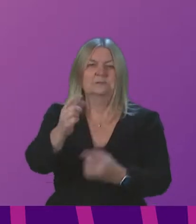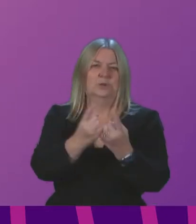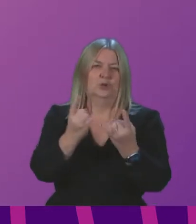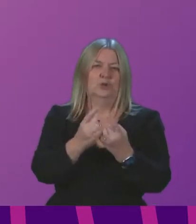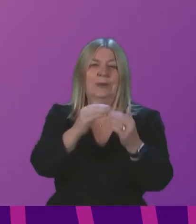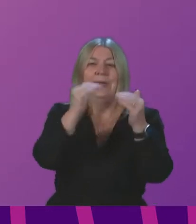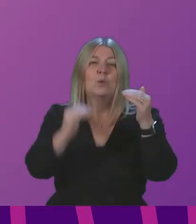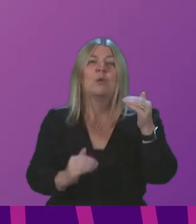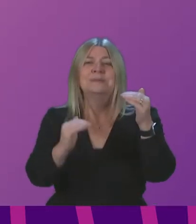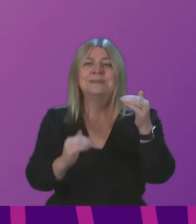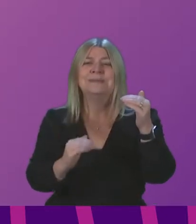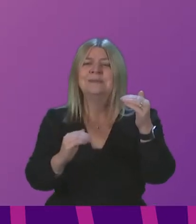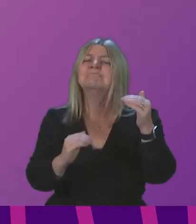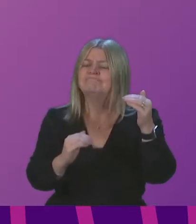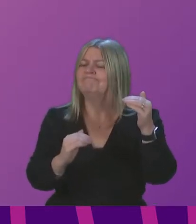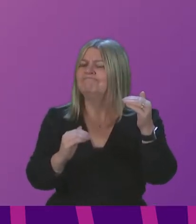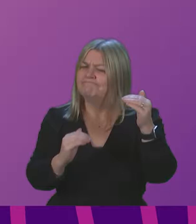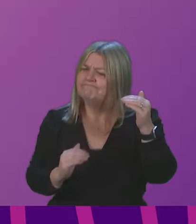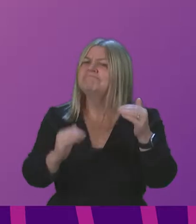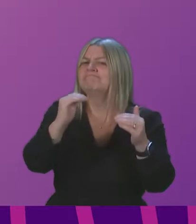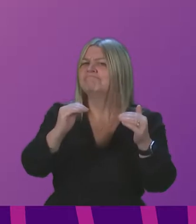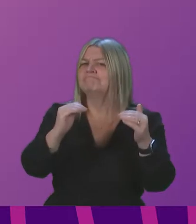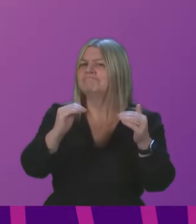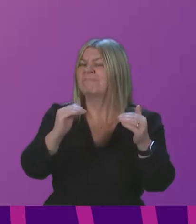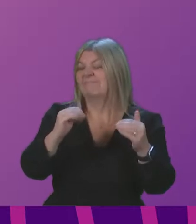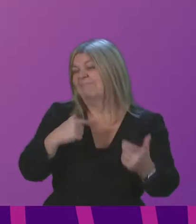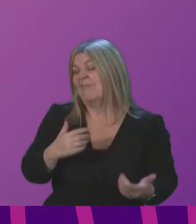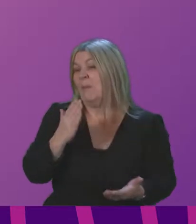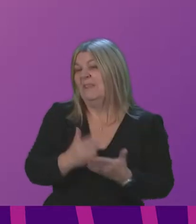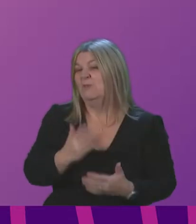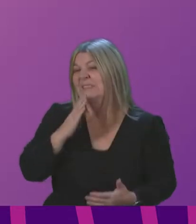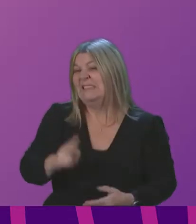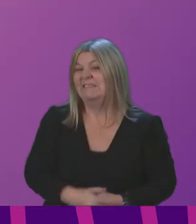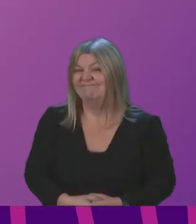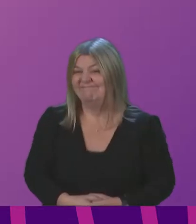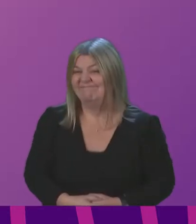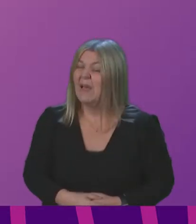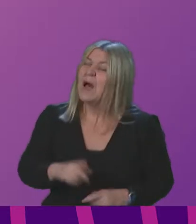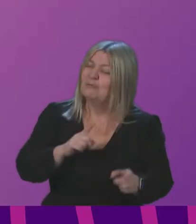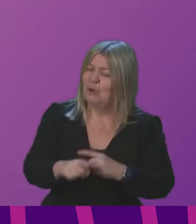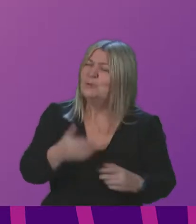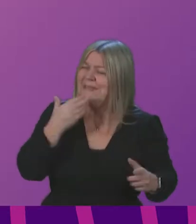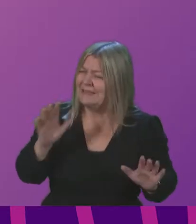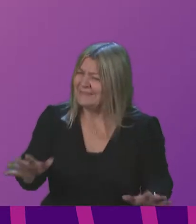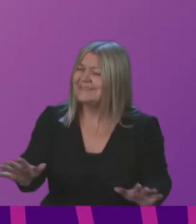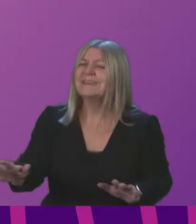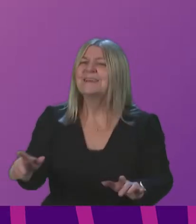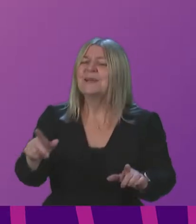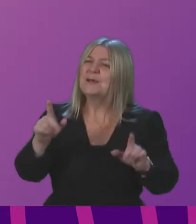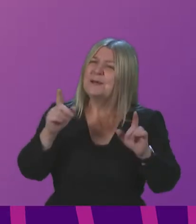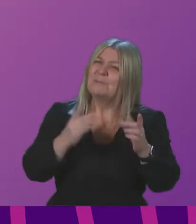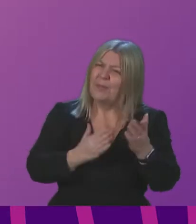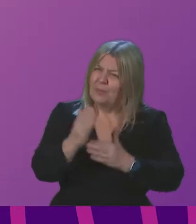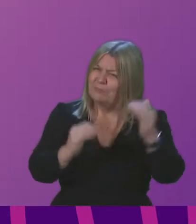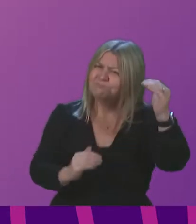heart of our recovery process I have to say I will believe it when I see it I am afraid I have tried to be consensual on this but this is during this pandemic it